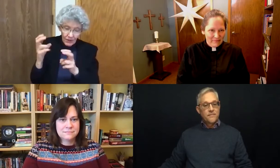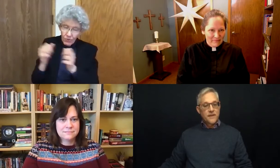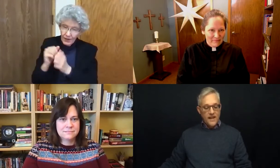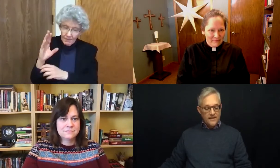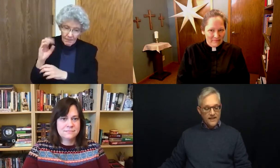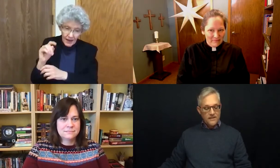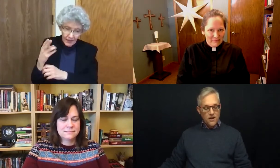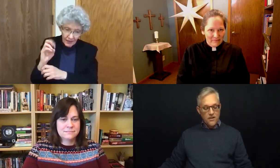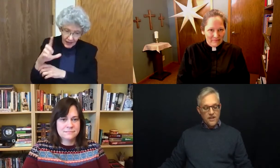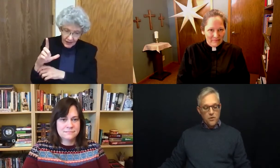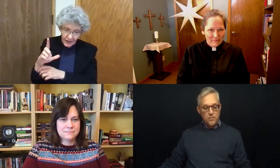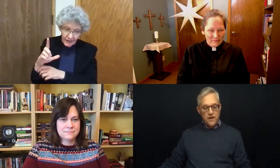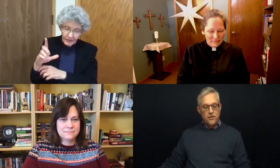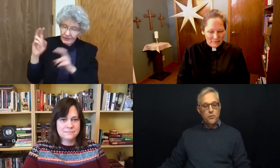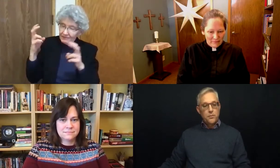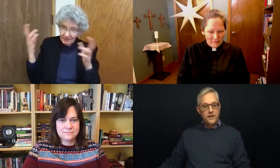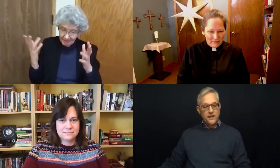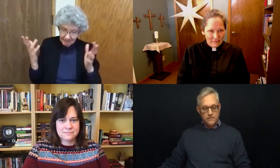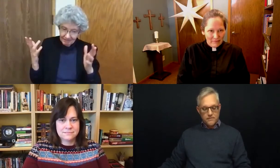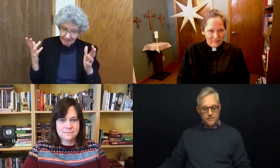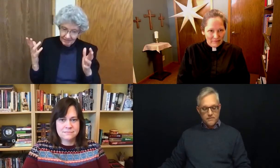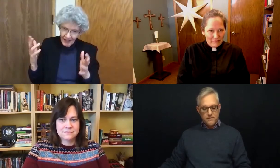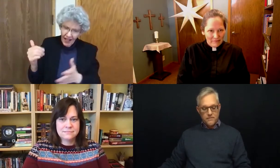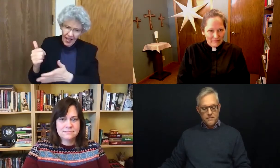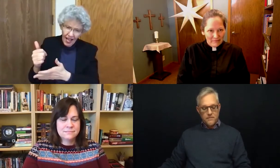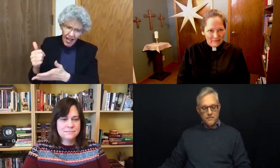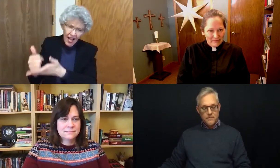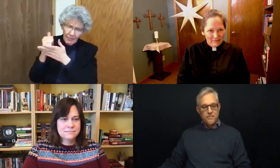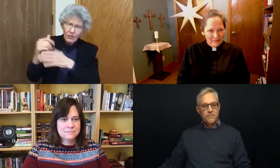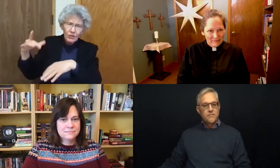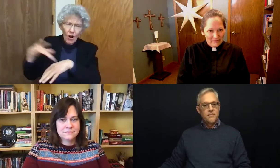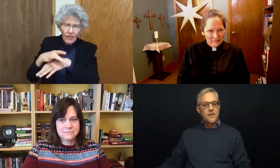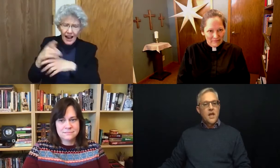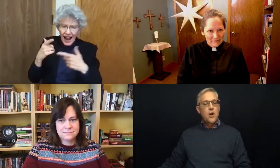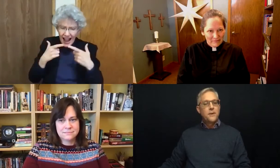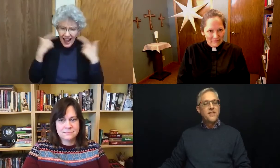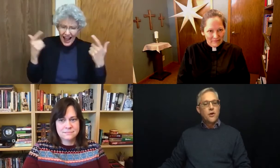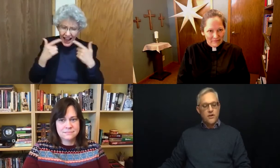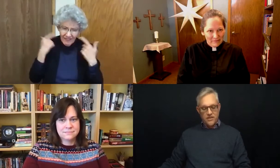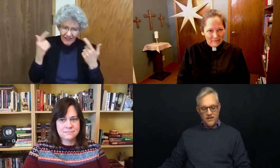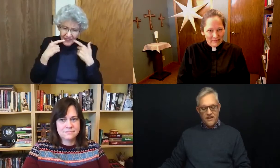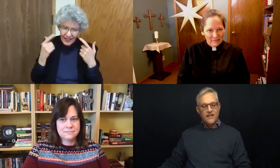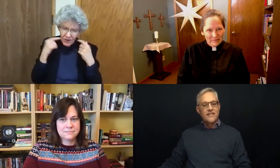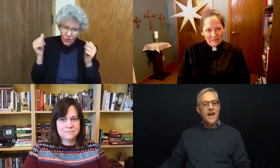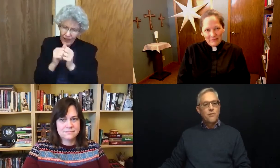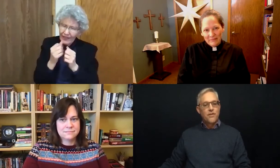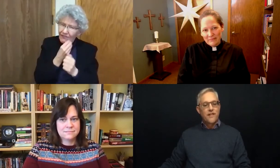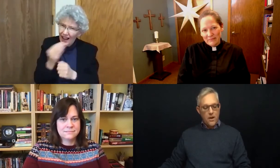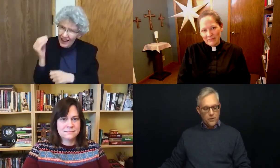In Lent, our theme with Bethel will be helping the earth laugh with flowers.